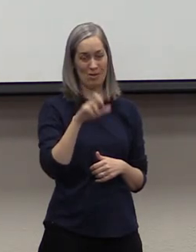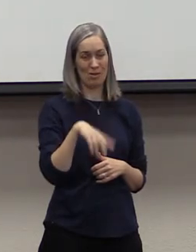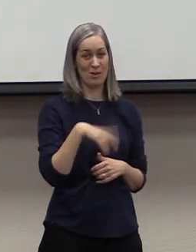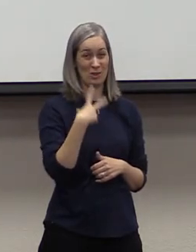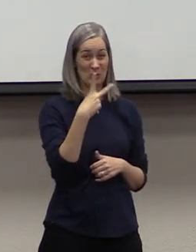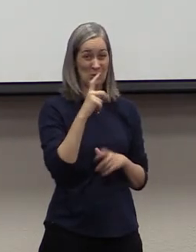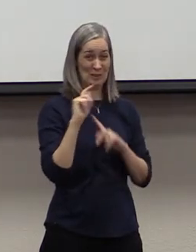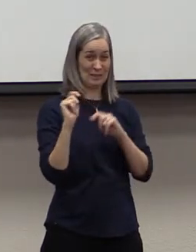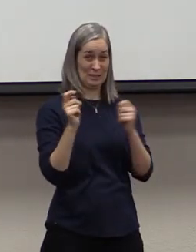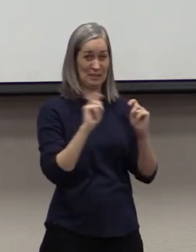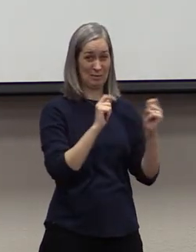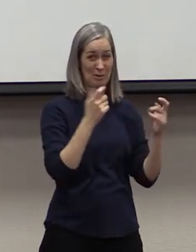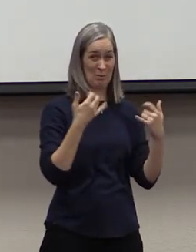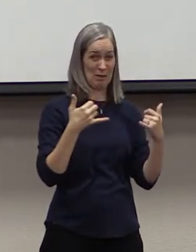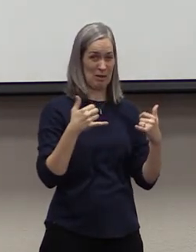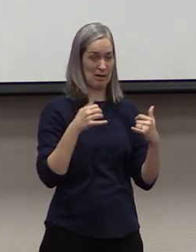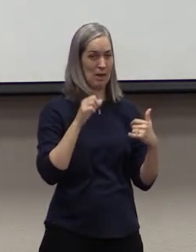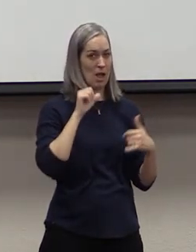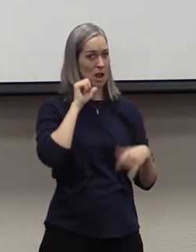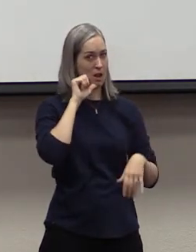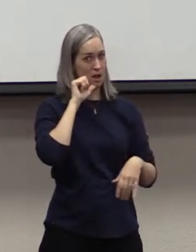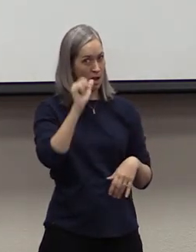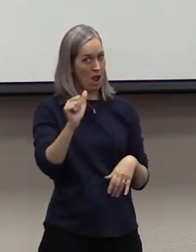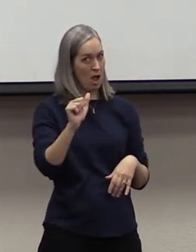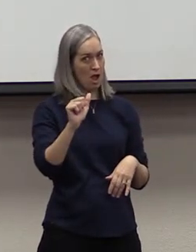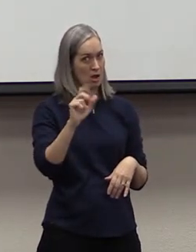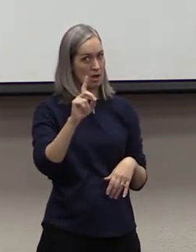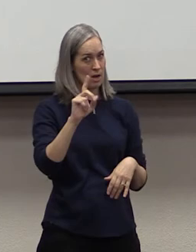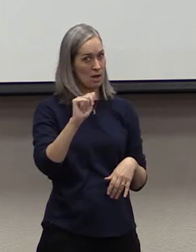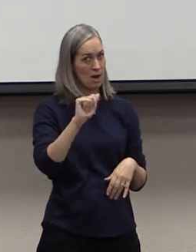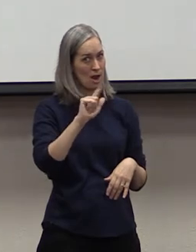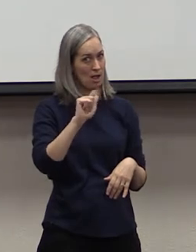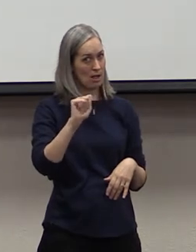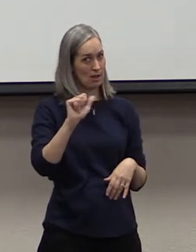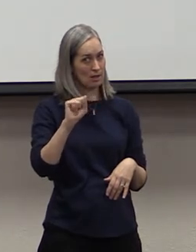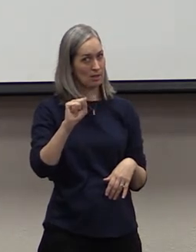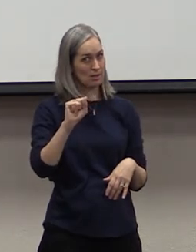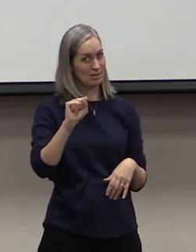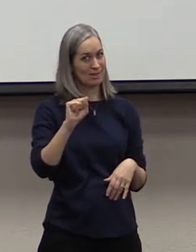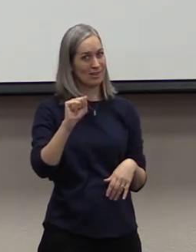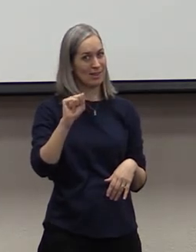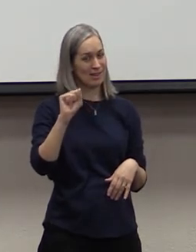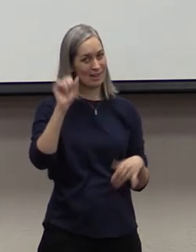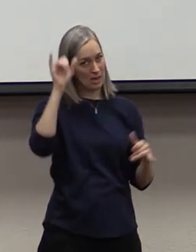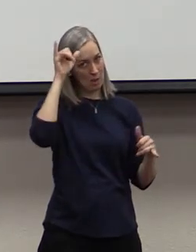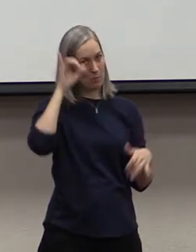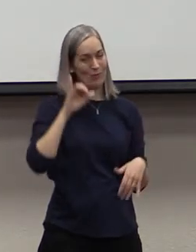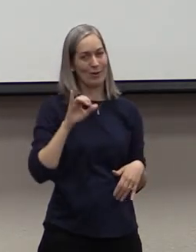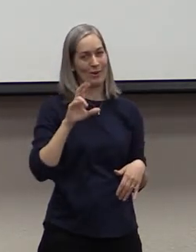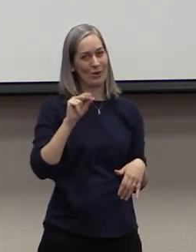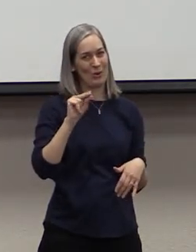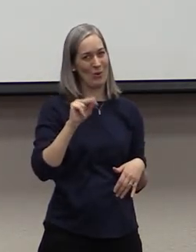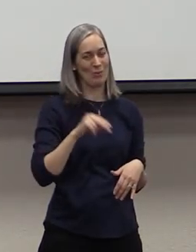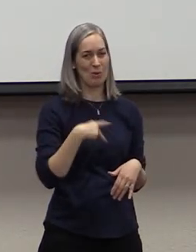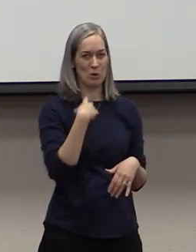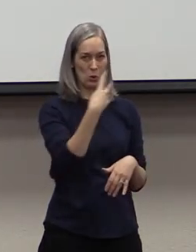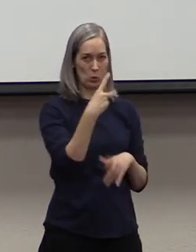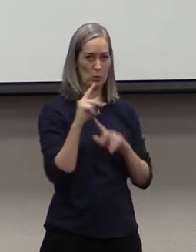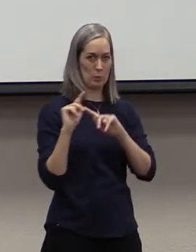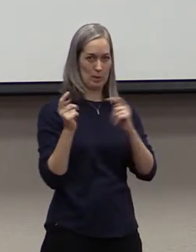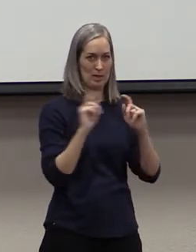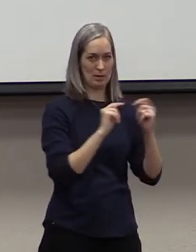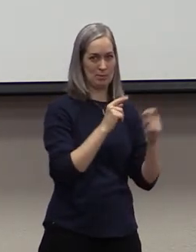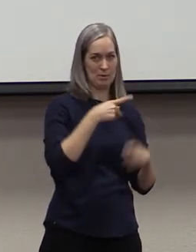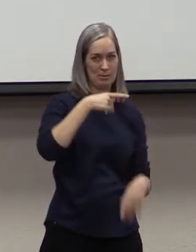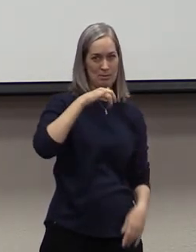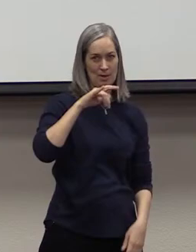say neither of them were the Dallas Cowboys. Just get that one, put that one to the side. But the two teams that were playing in it were the